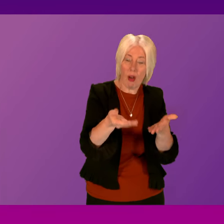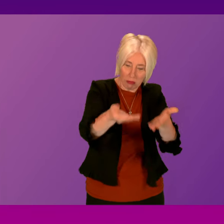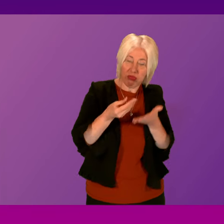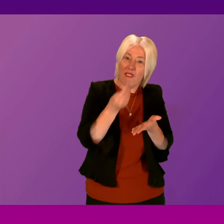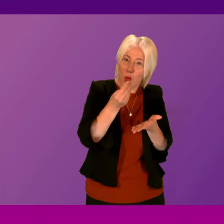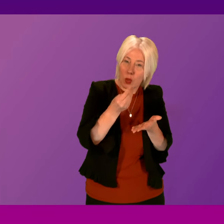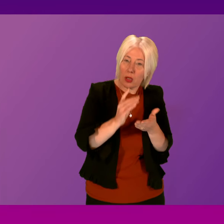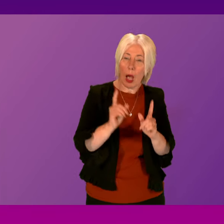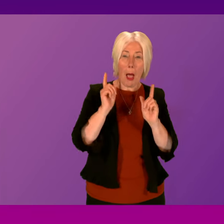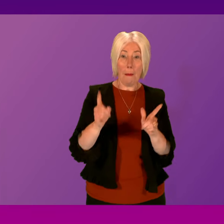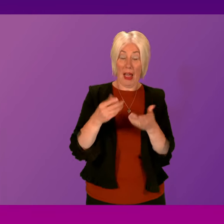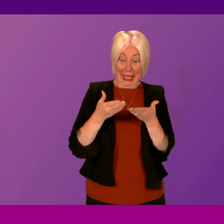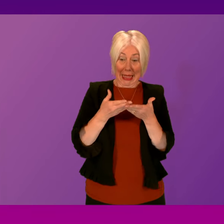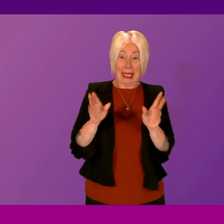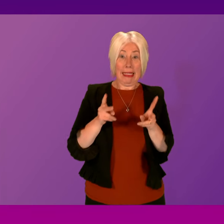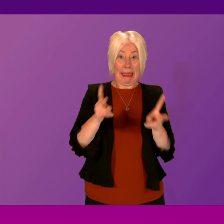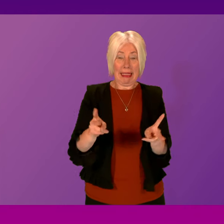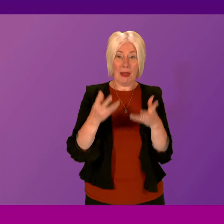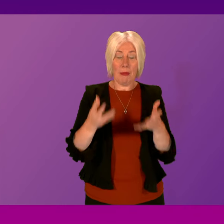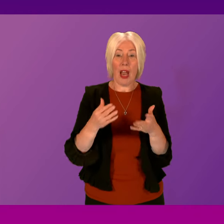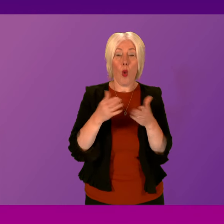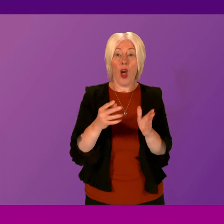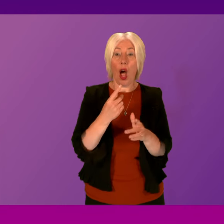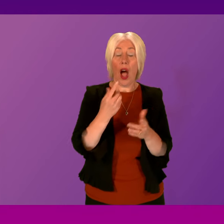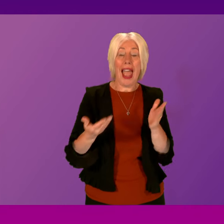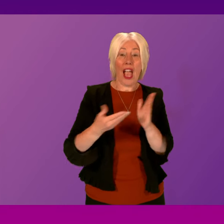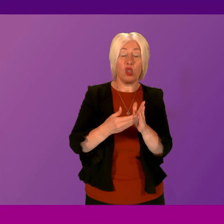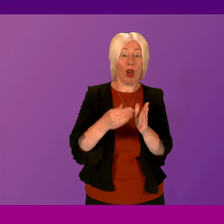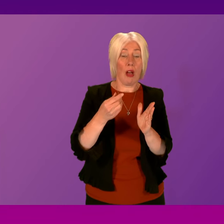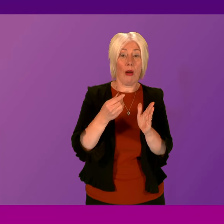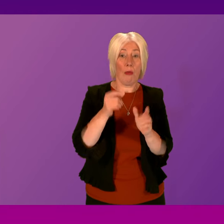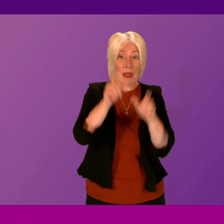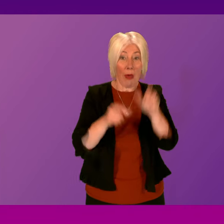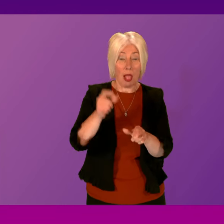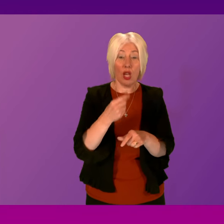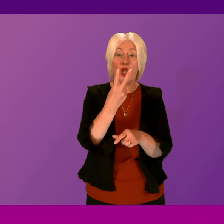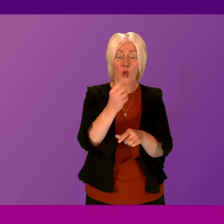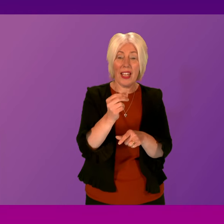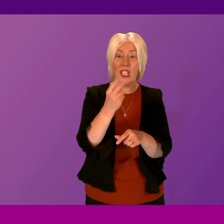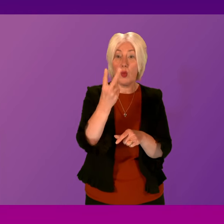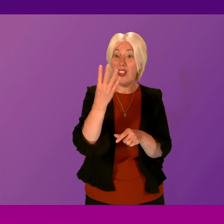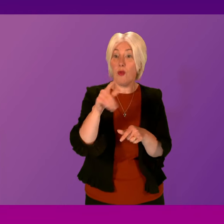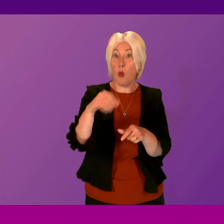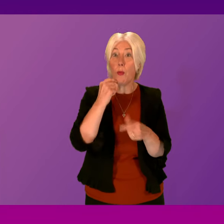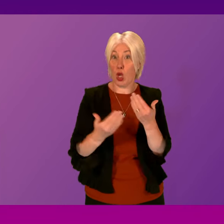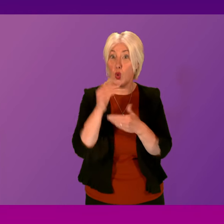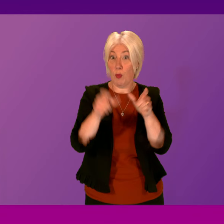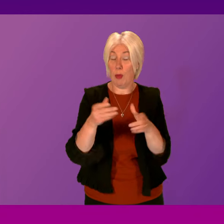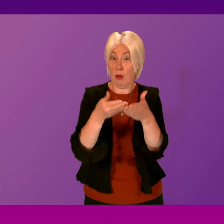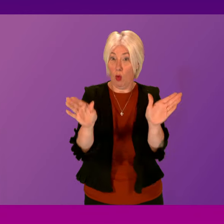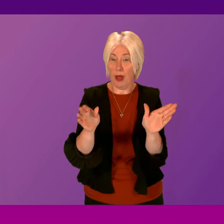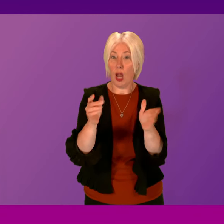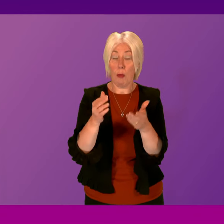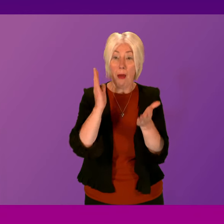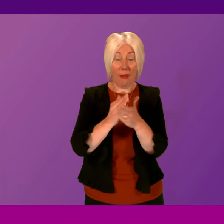agree with me that with the scheme opening to an additional 20,000 people in 2024, it is vital that this support is fully used